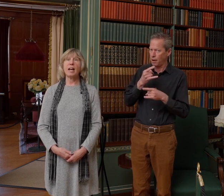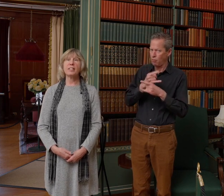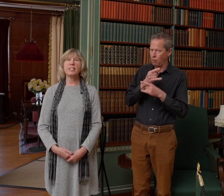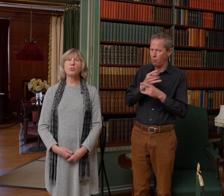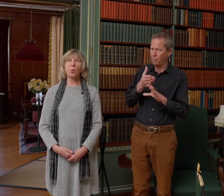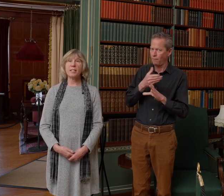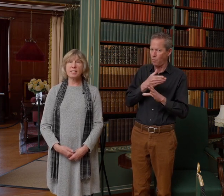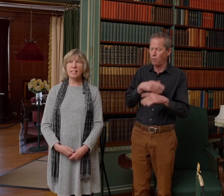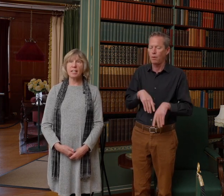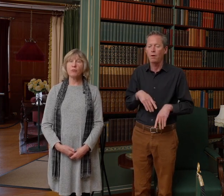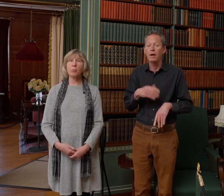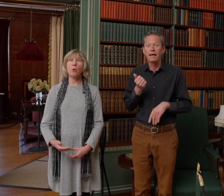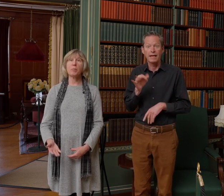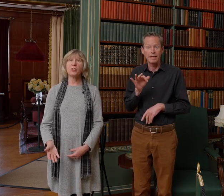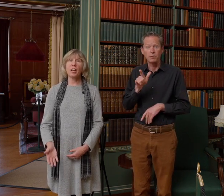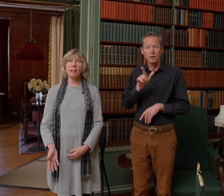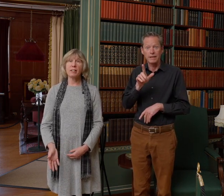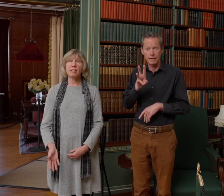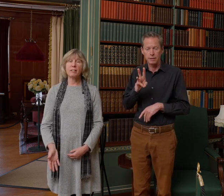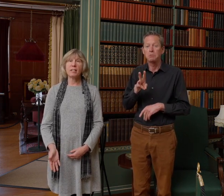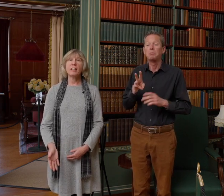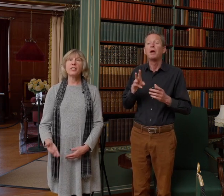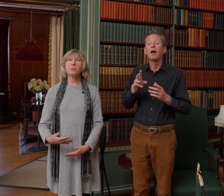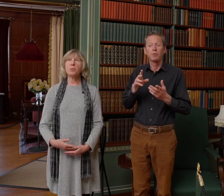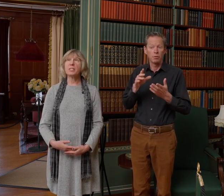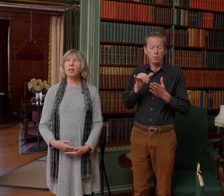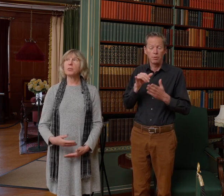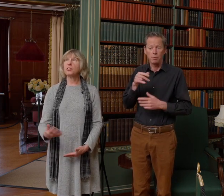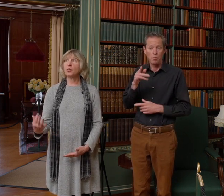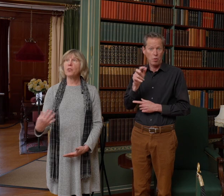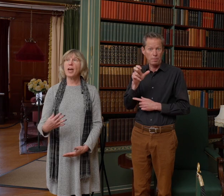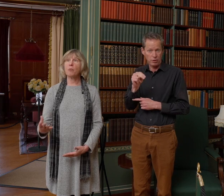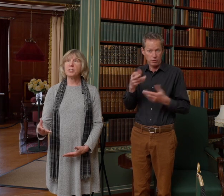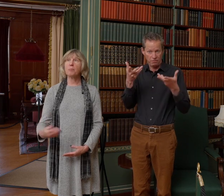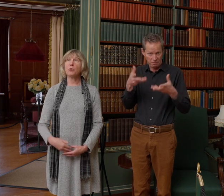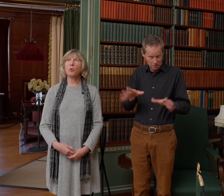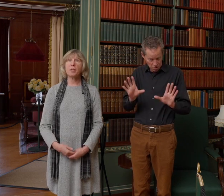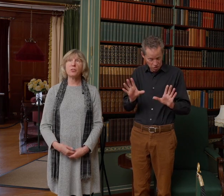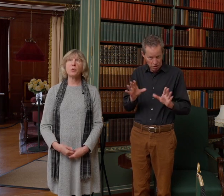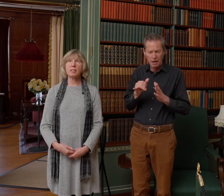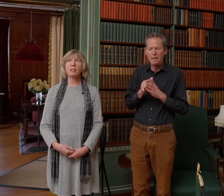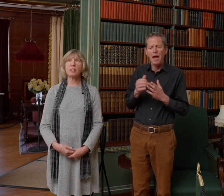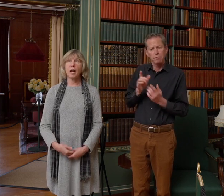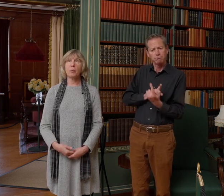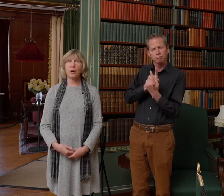1926, after Prohibition ended, Eastman was able to turn that reception room into his little library.